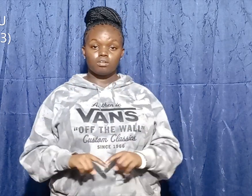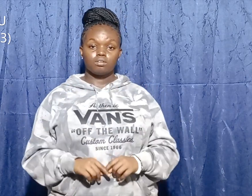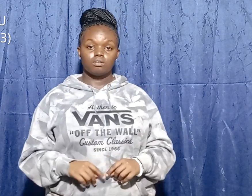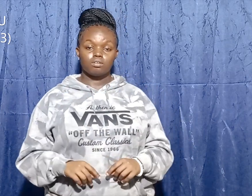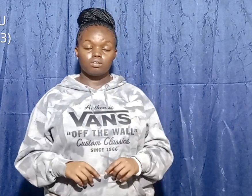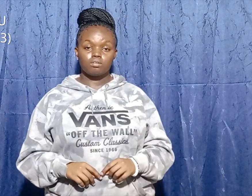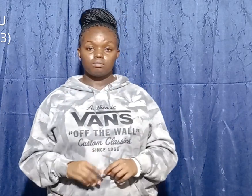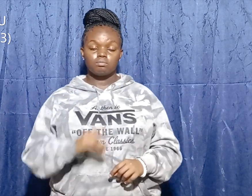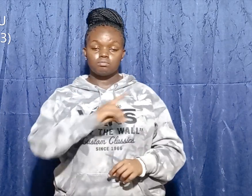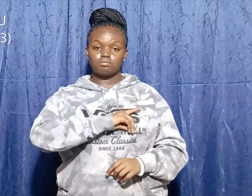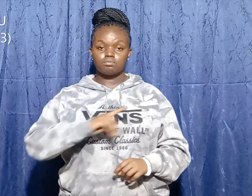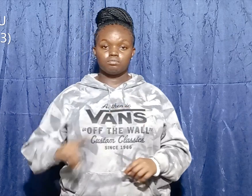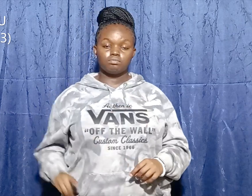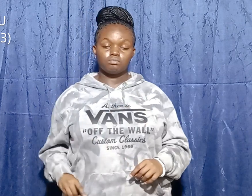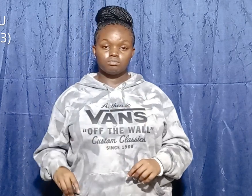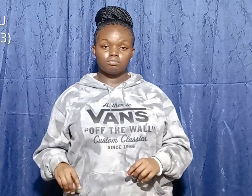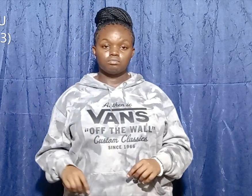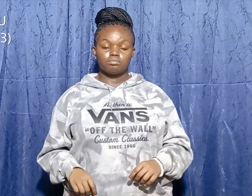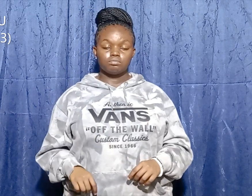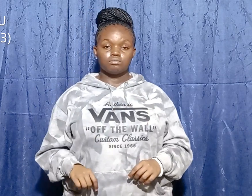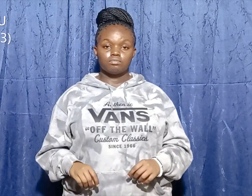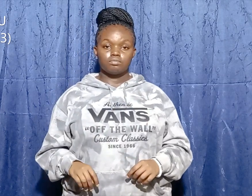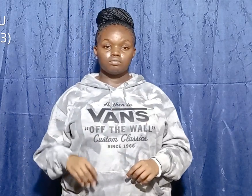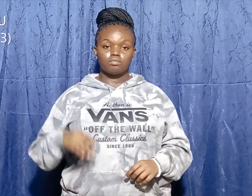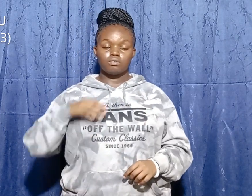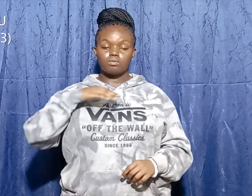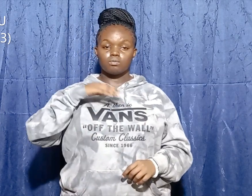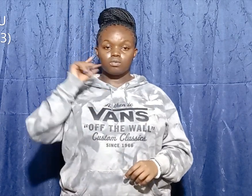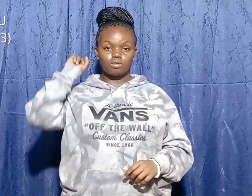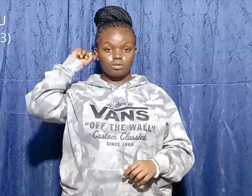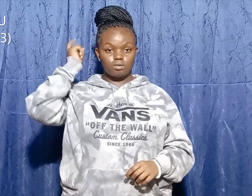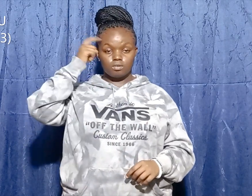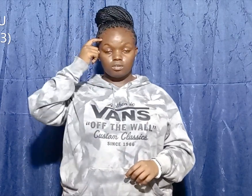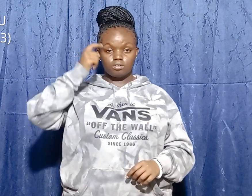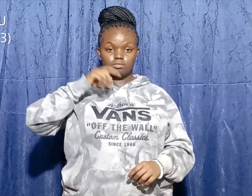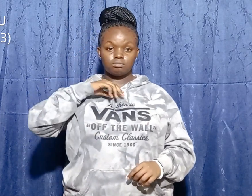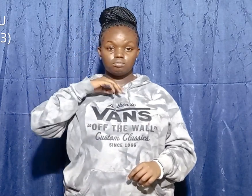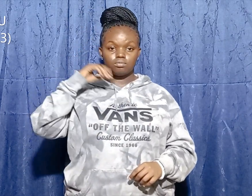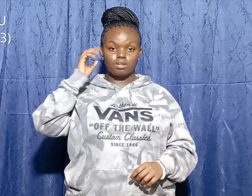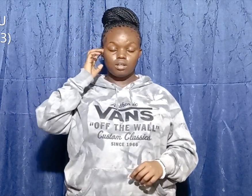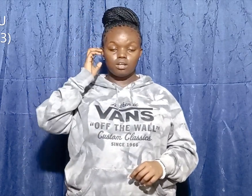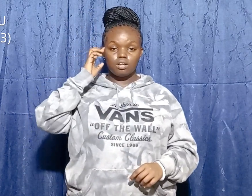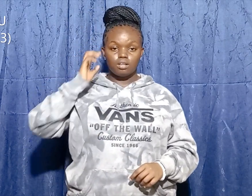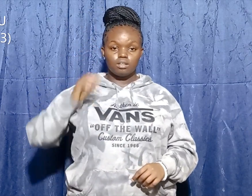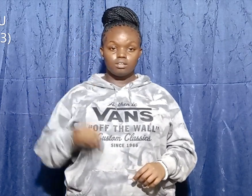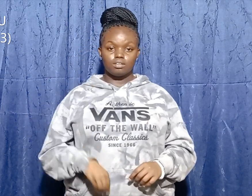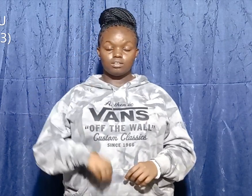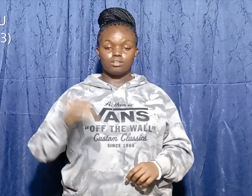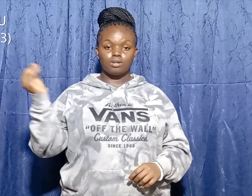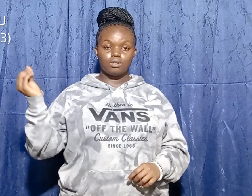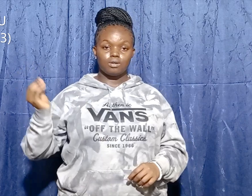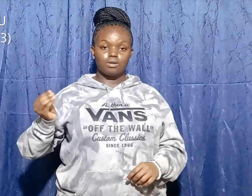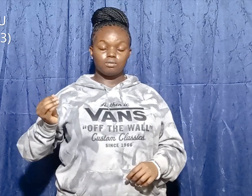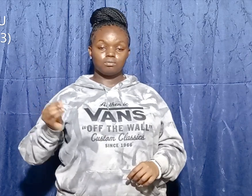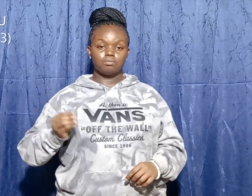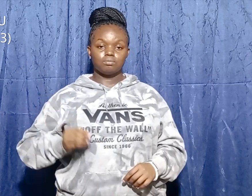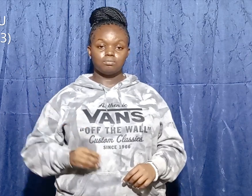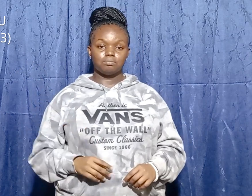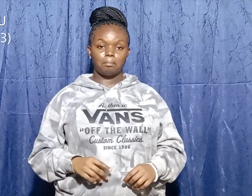David took Goliath's head and went to Jerusalem. David took Goliath's head